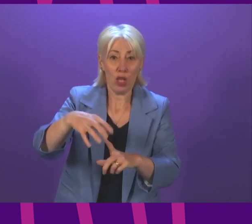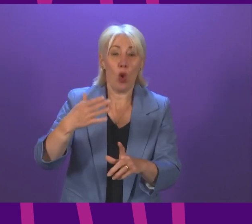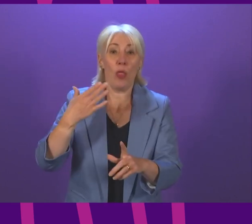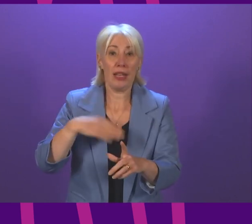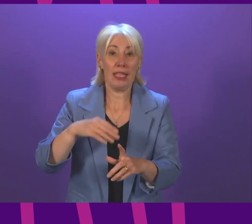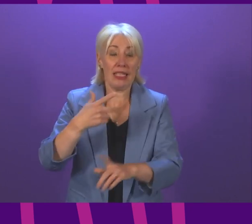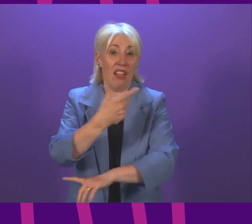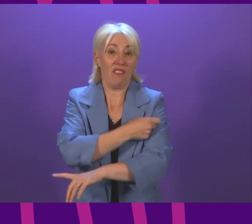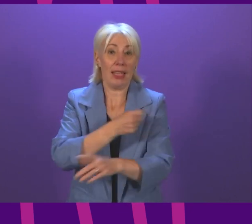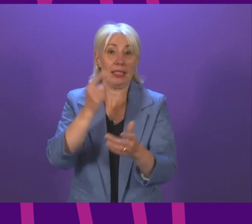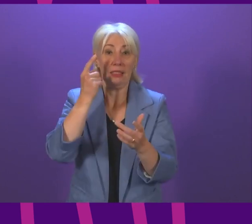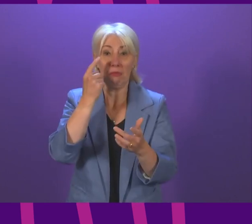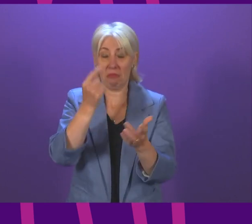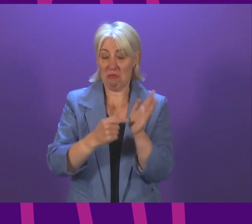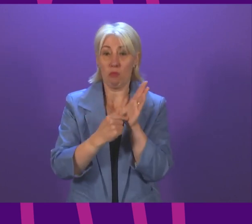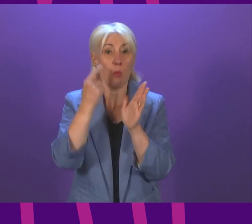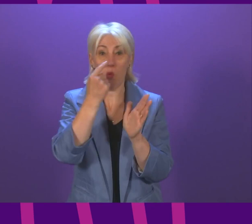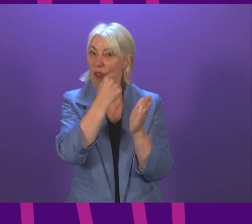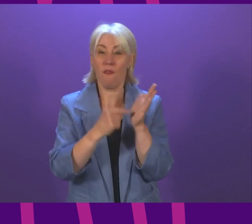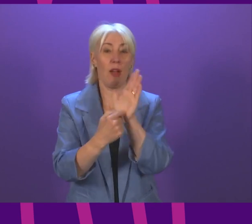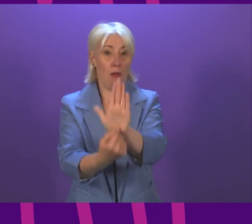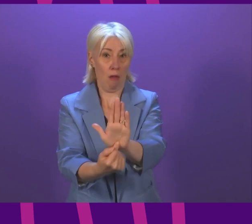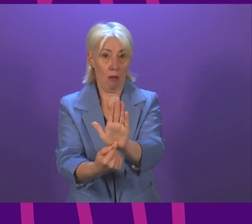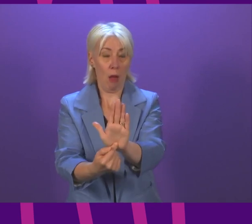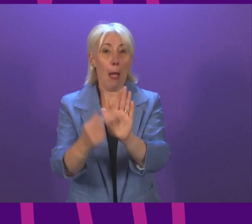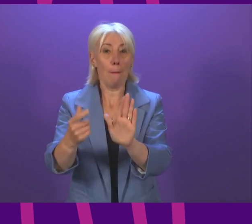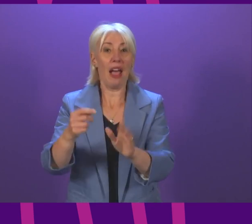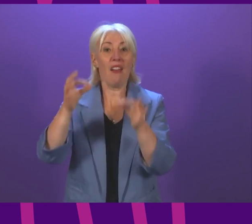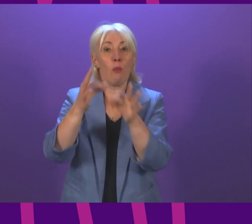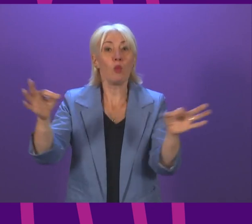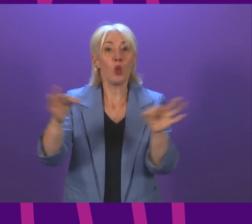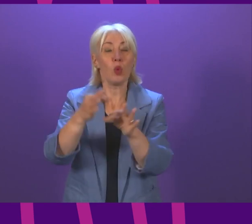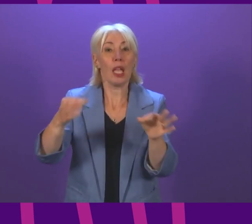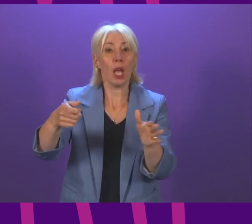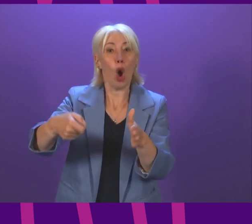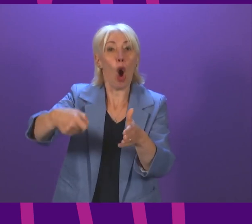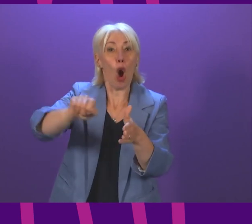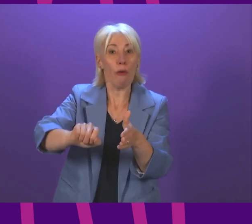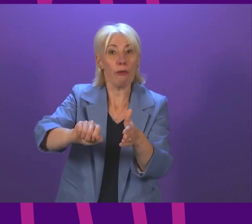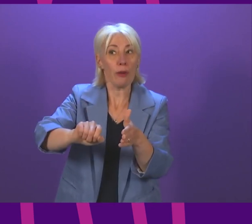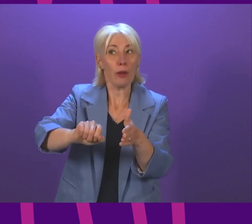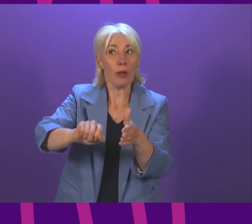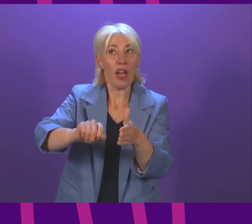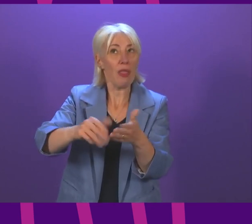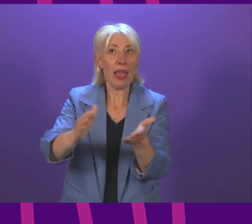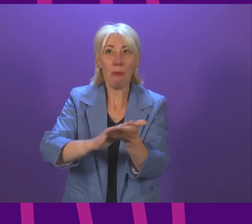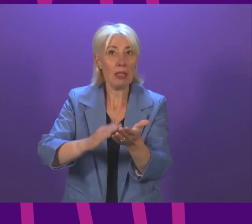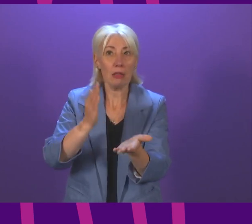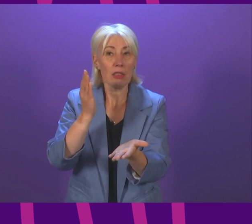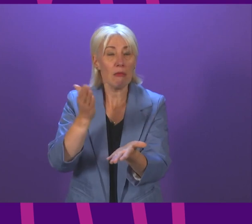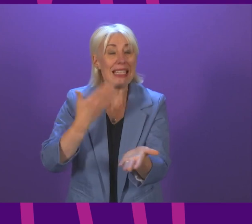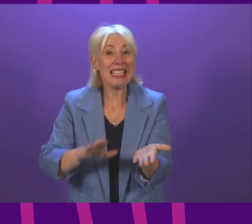passport to get in. But if the music is turned off, the exact same people suddenly don't need a vaccine passport.